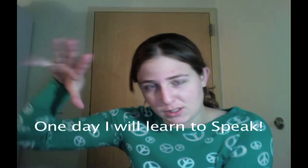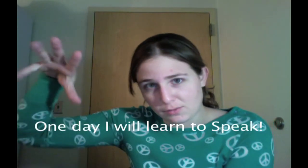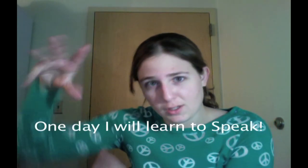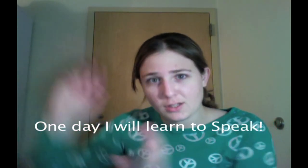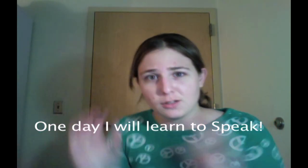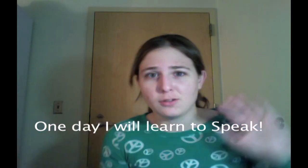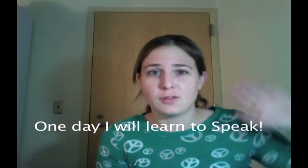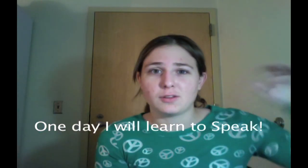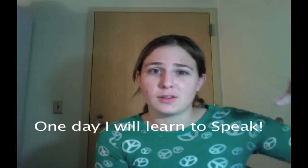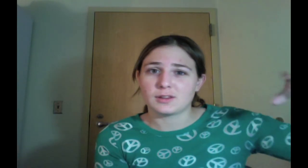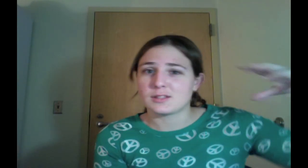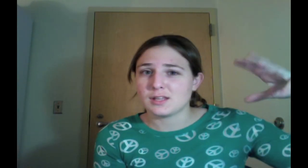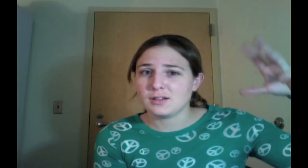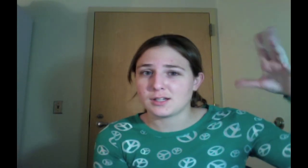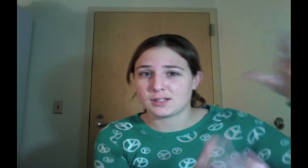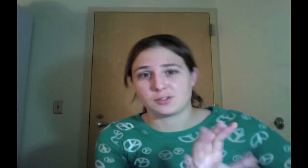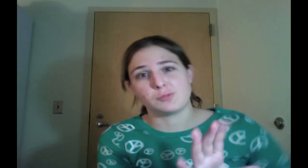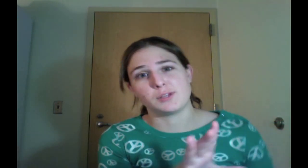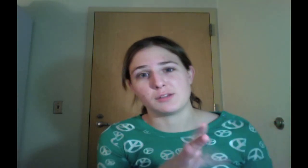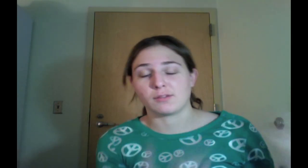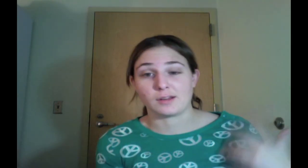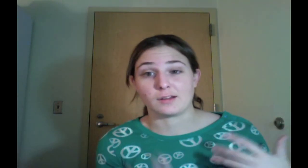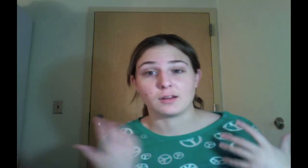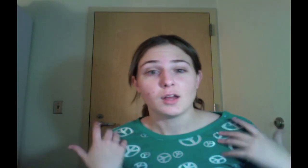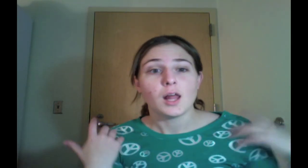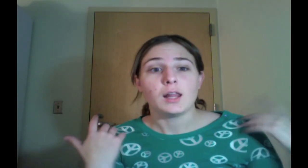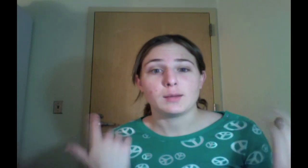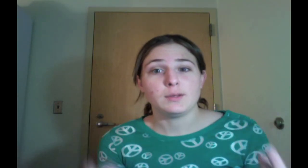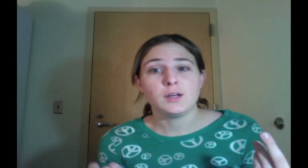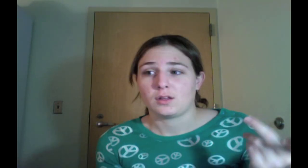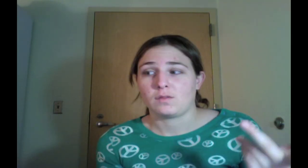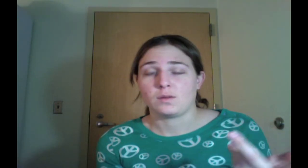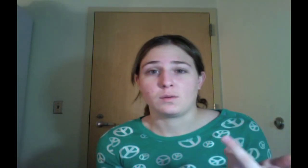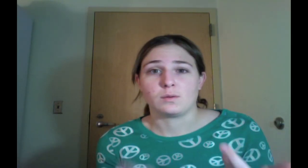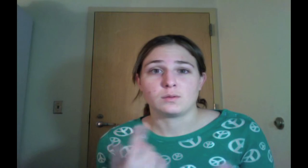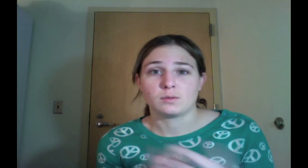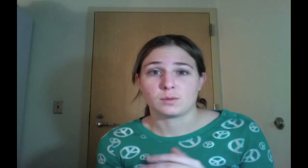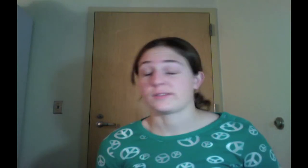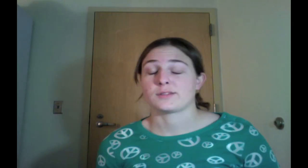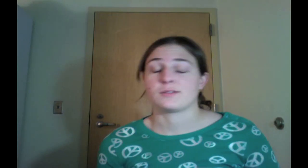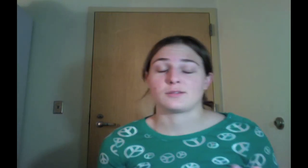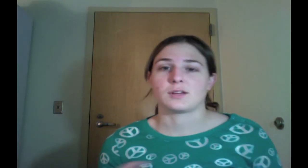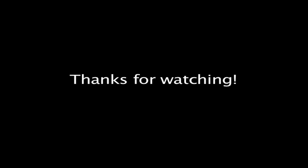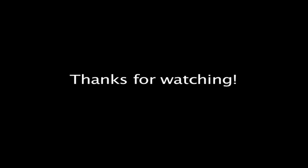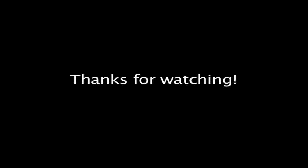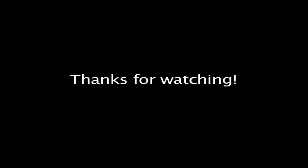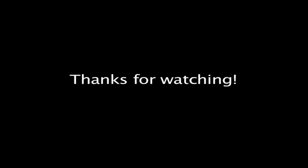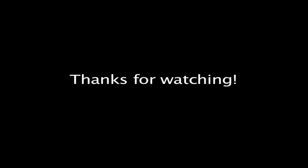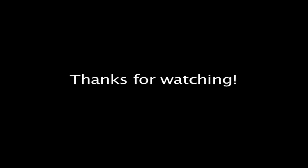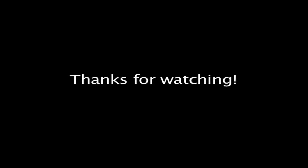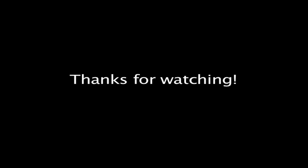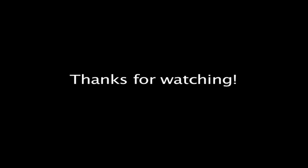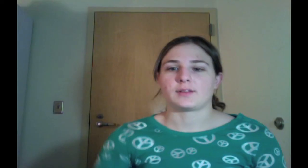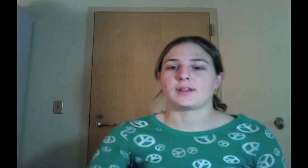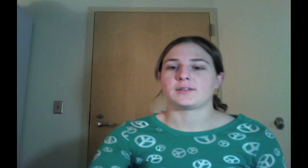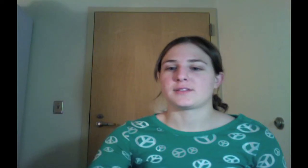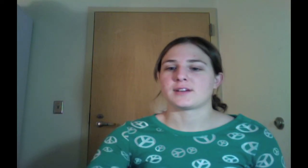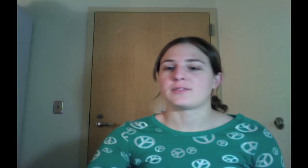different icon? do you think that the Santa icon should be a different icon? Let me know if you want to see your life. That was not Barry